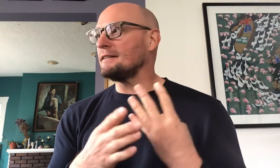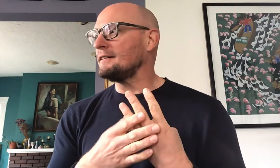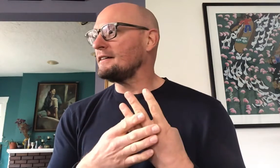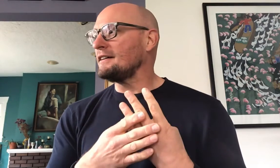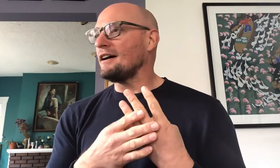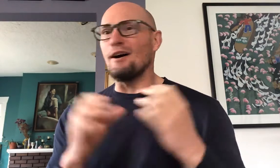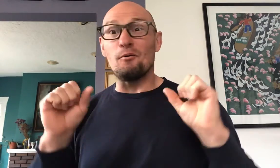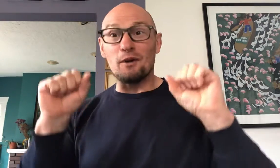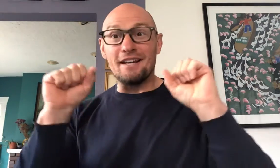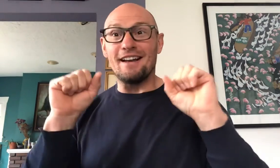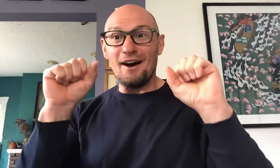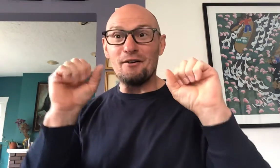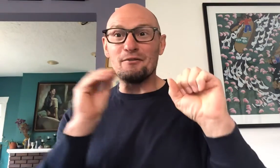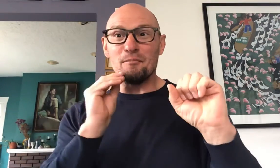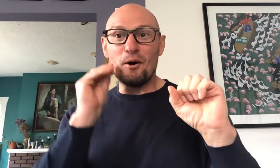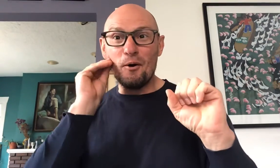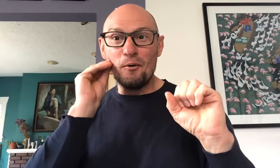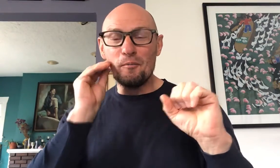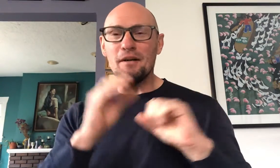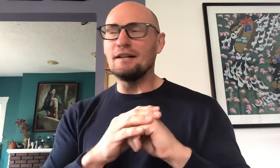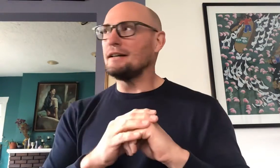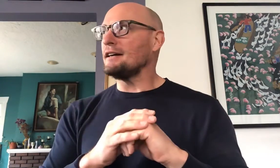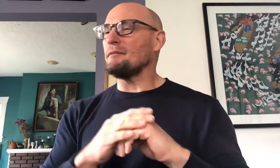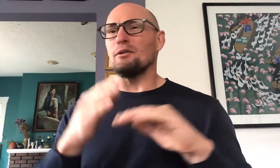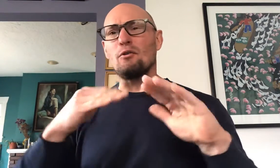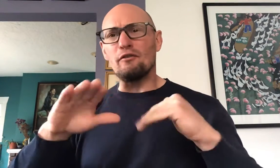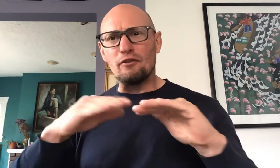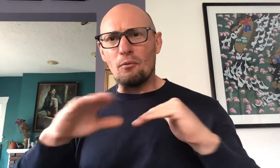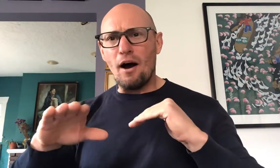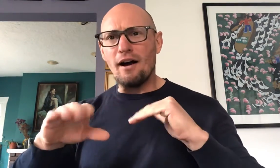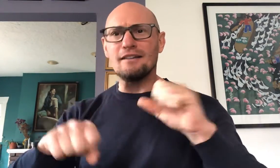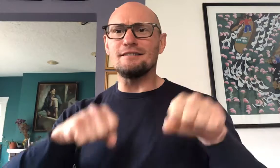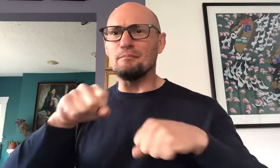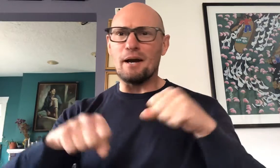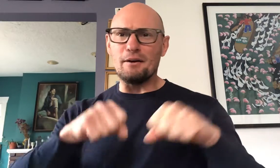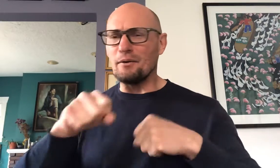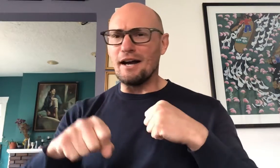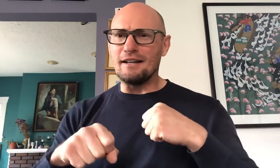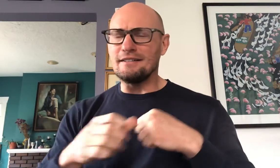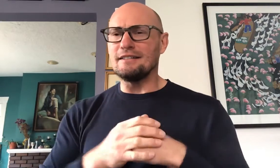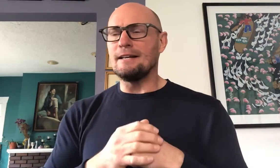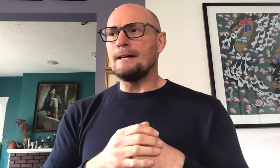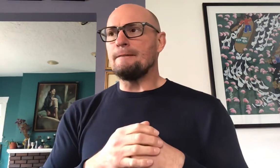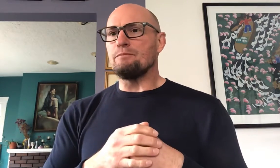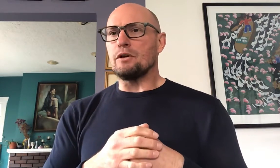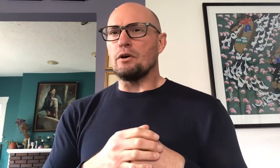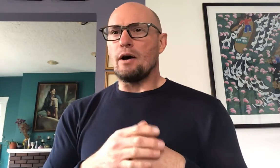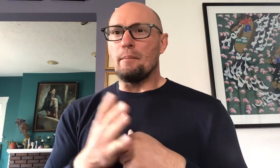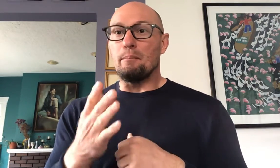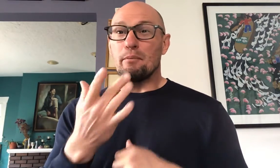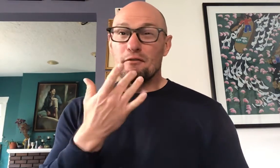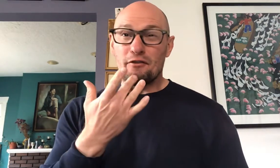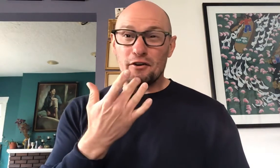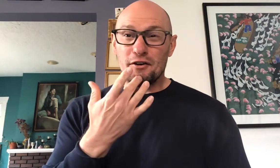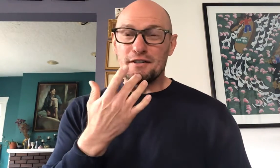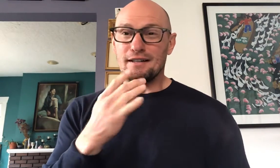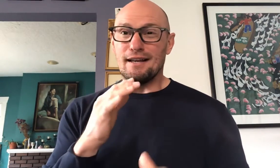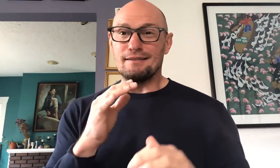working out from home I've been going for walks and bike rides you know I prefer to like